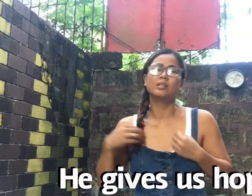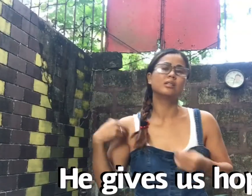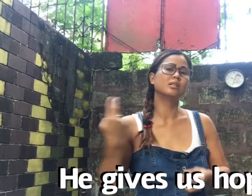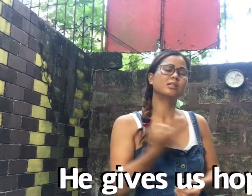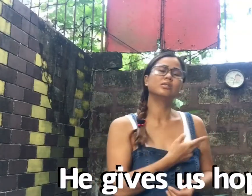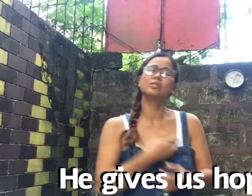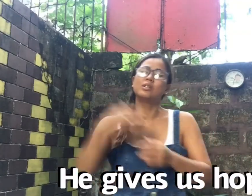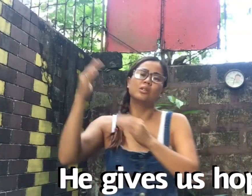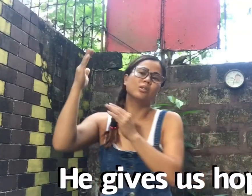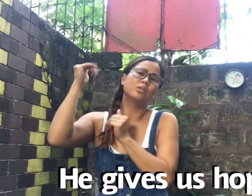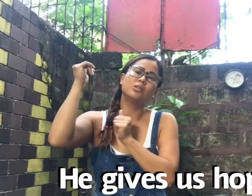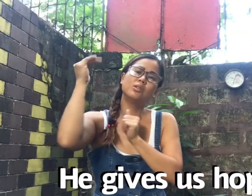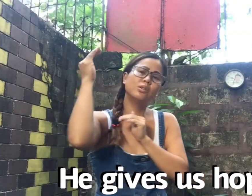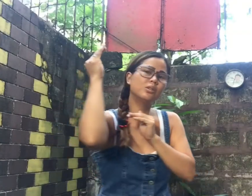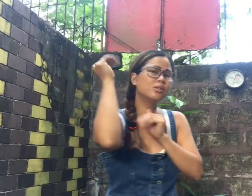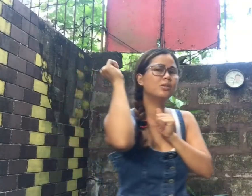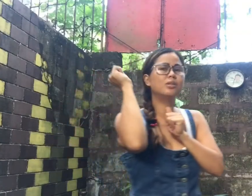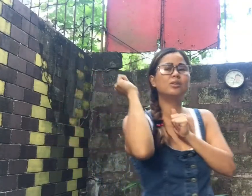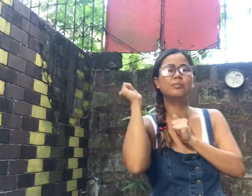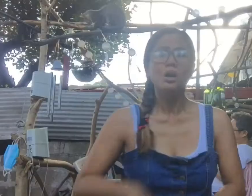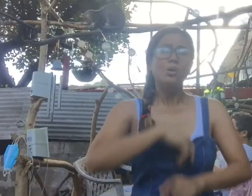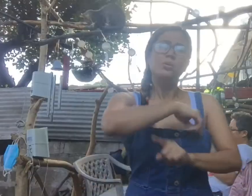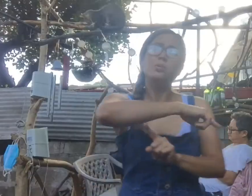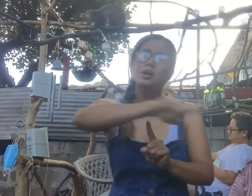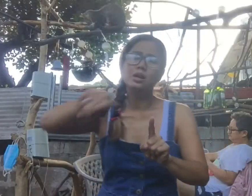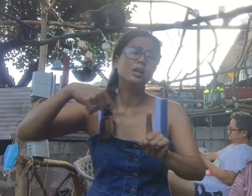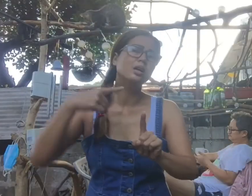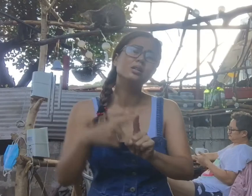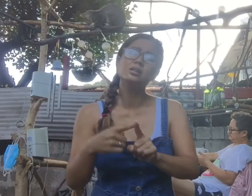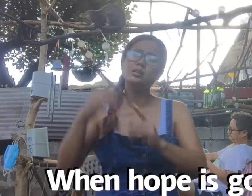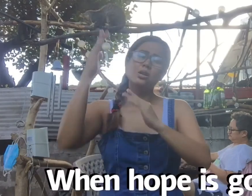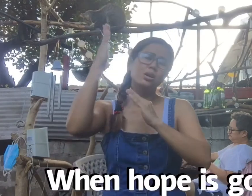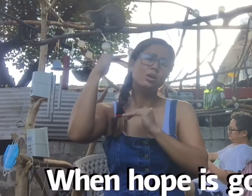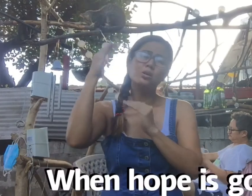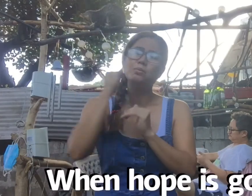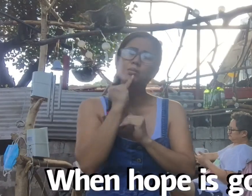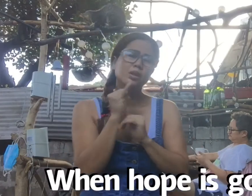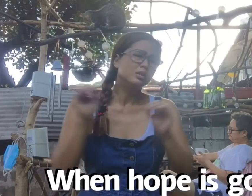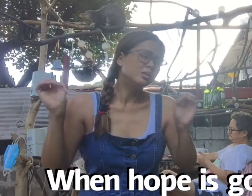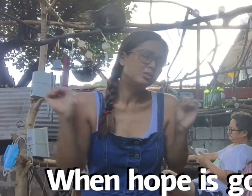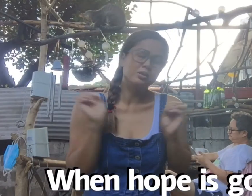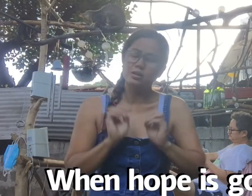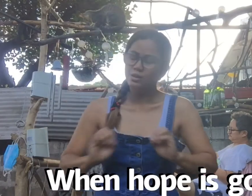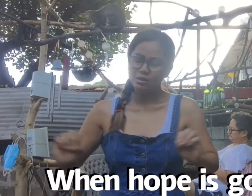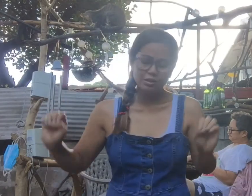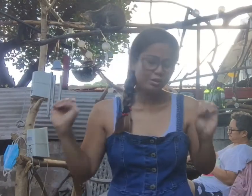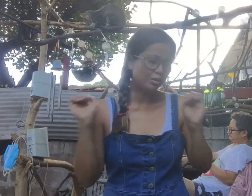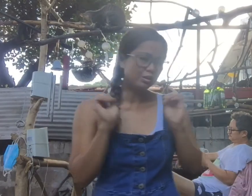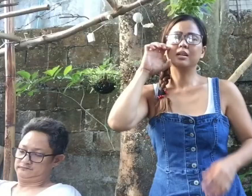He gives us hope when hope is grown